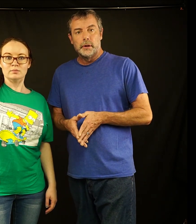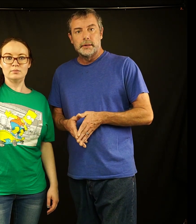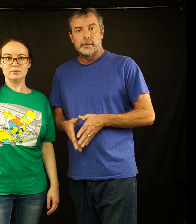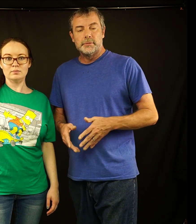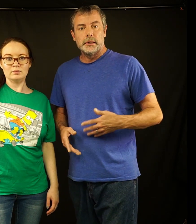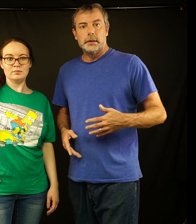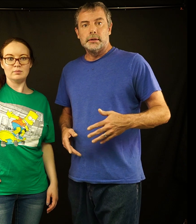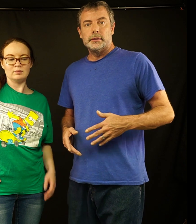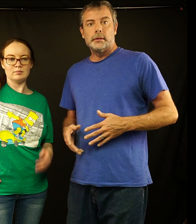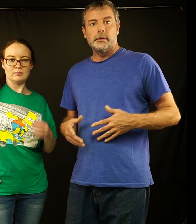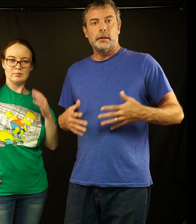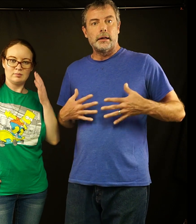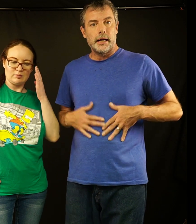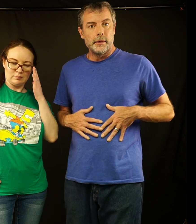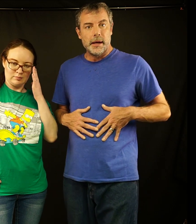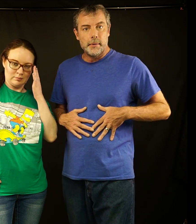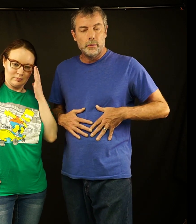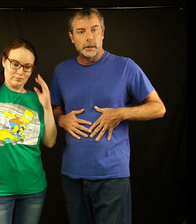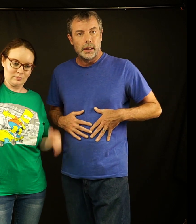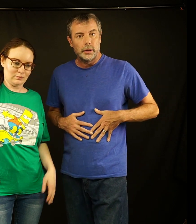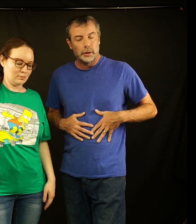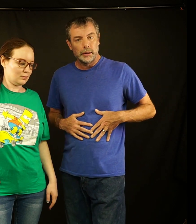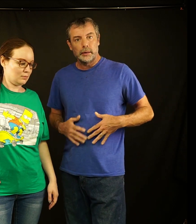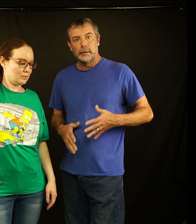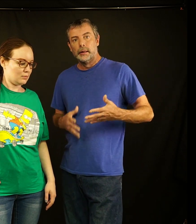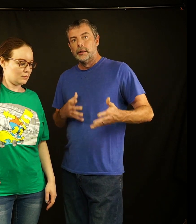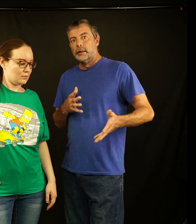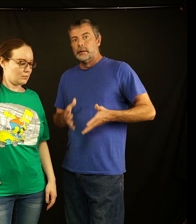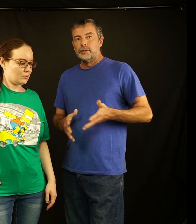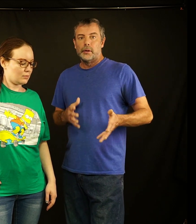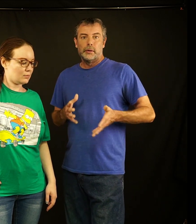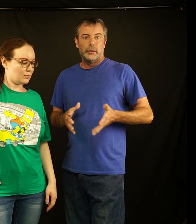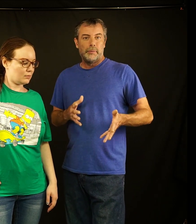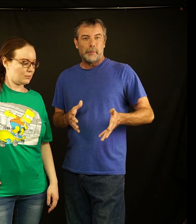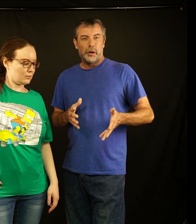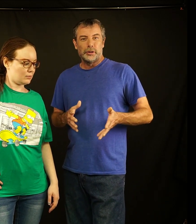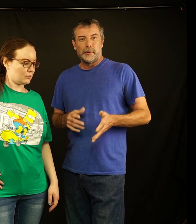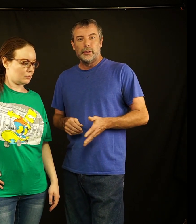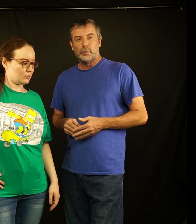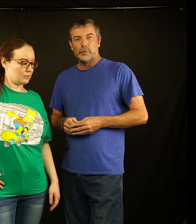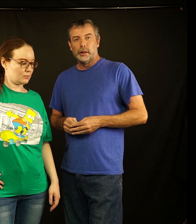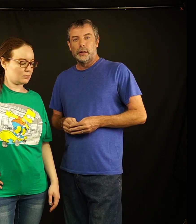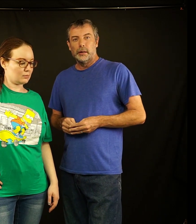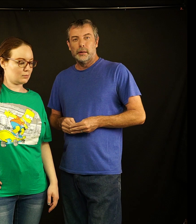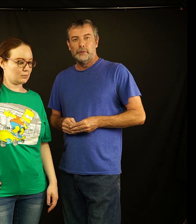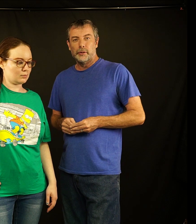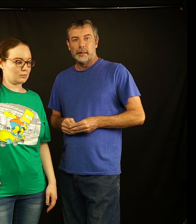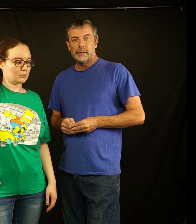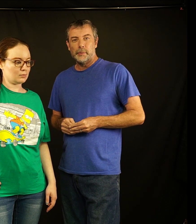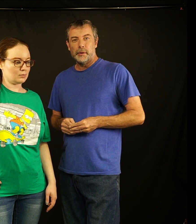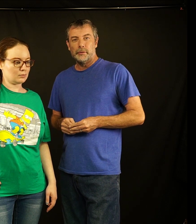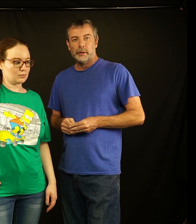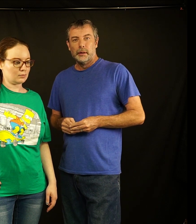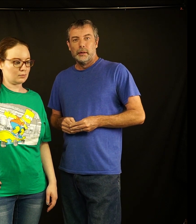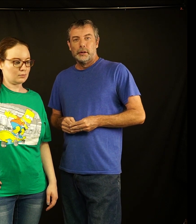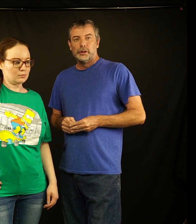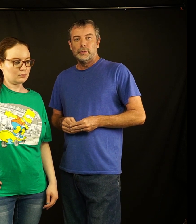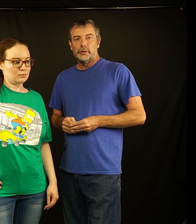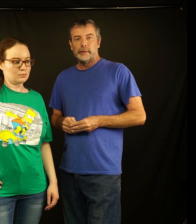the Simpsons you know I had the Batman one on earlier so you know pop culture things work really good for these type of shoots like